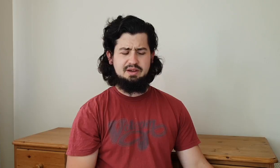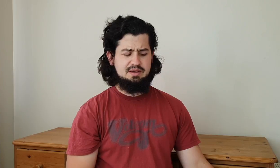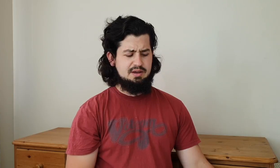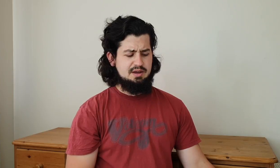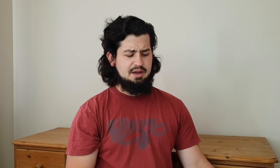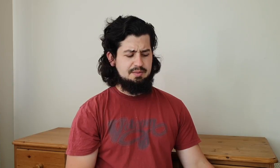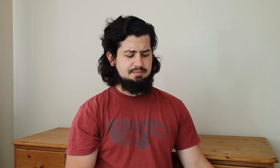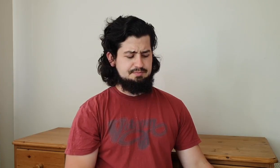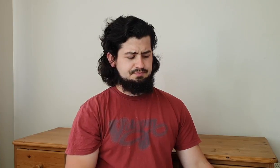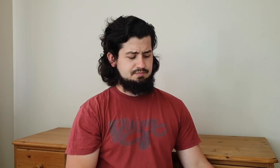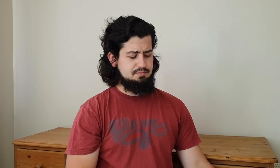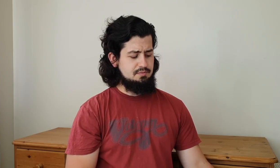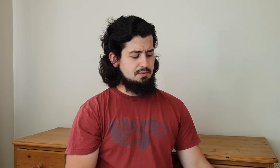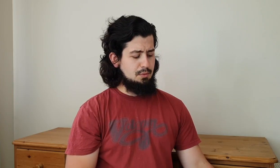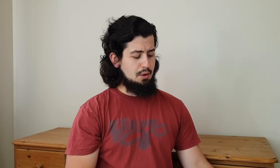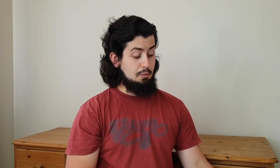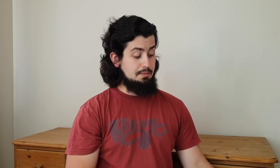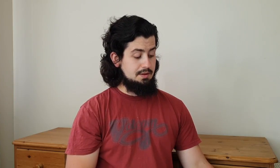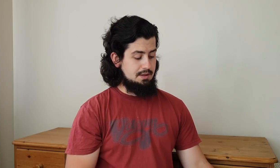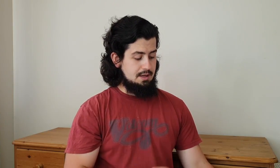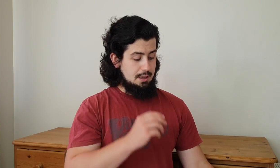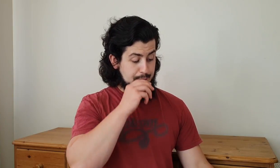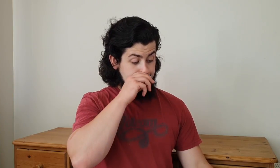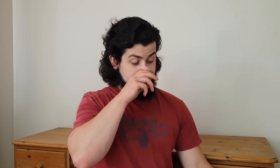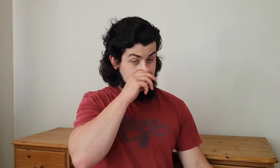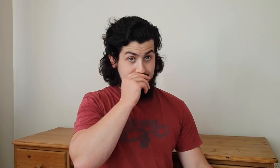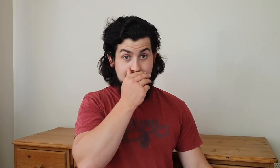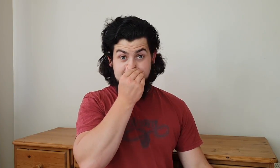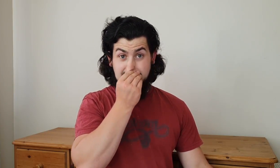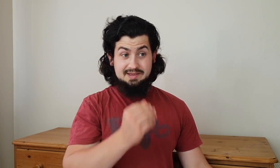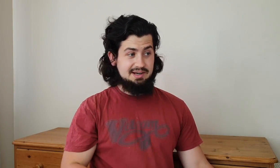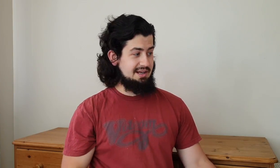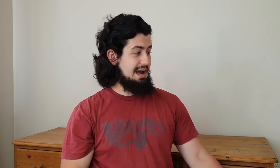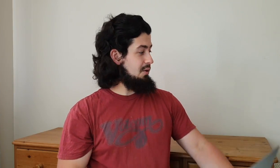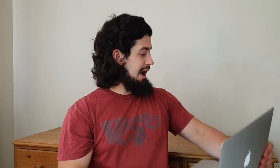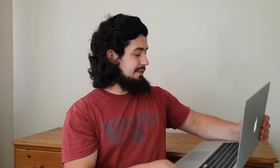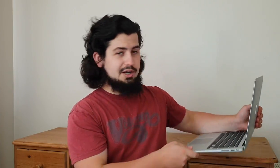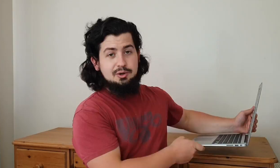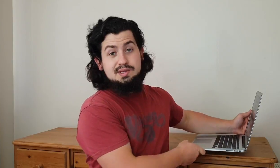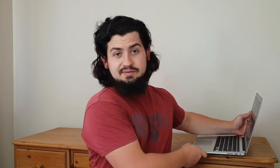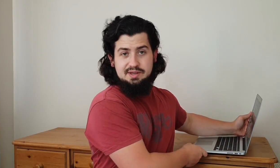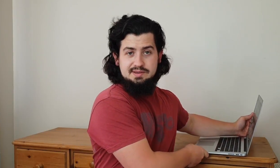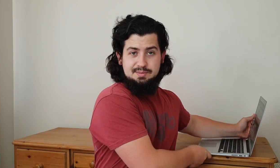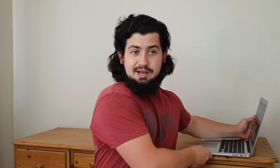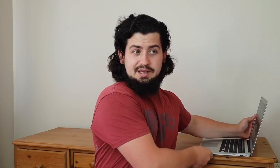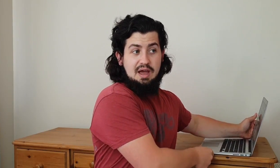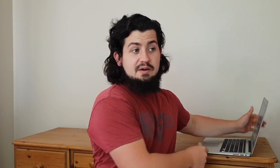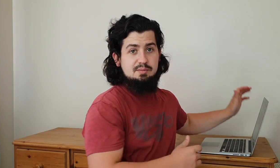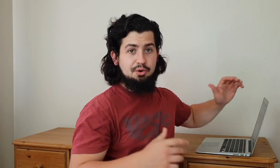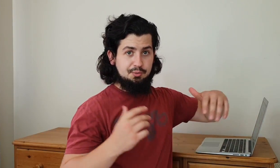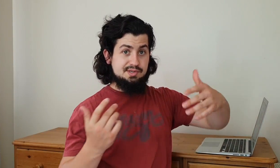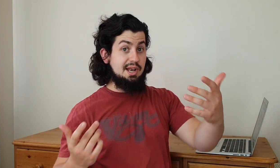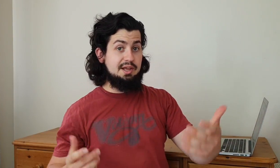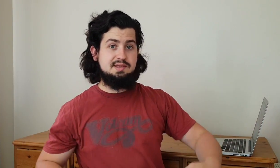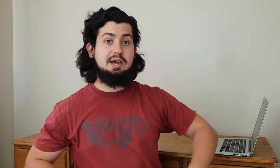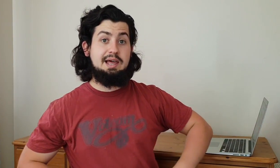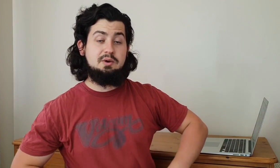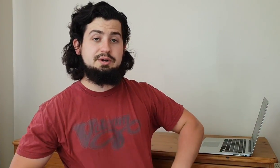um um yeah so basically like how inclusive it is yeah like if everybody was to learn sign language